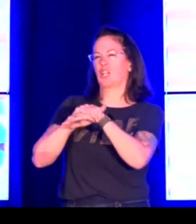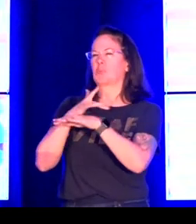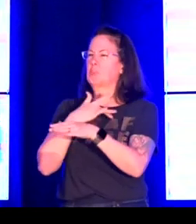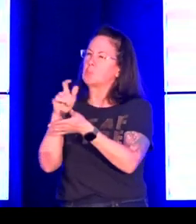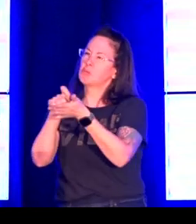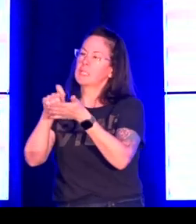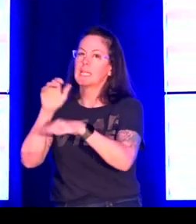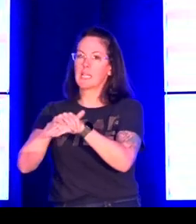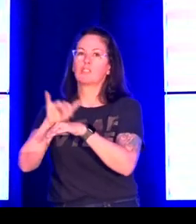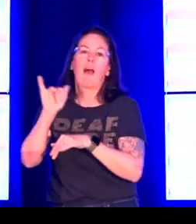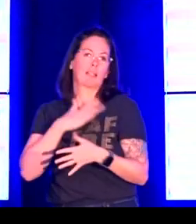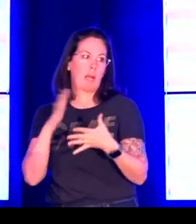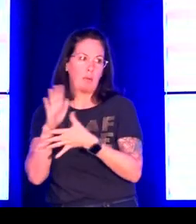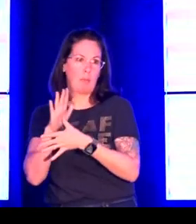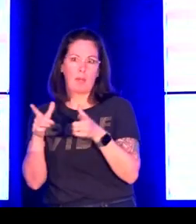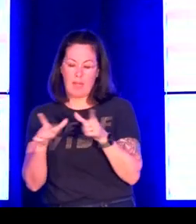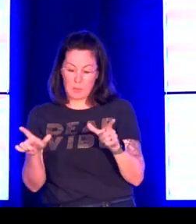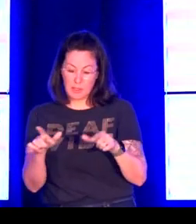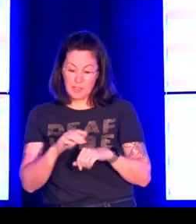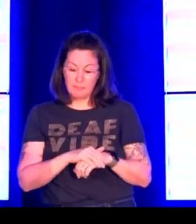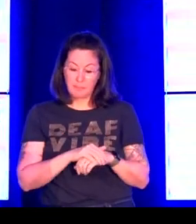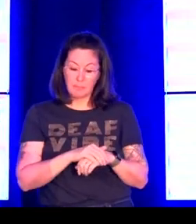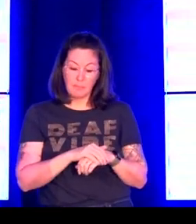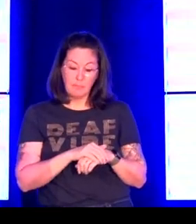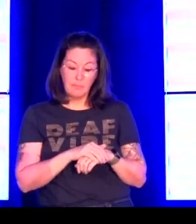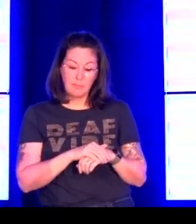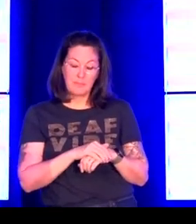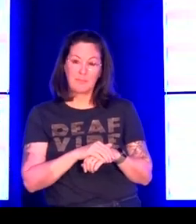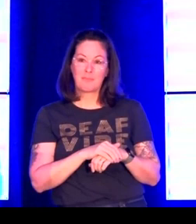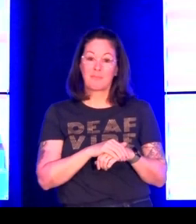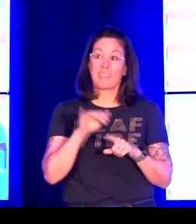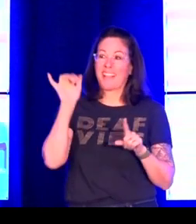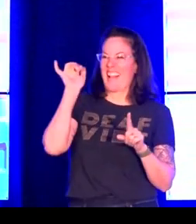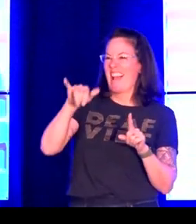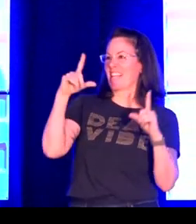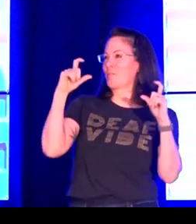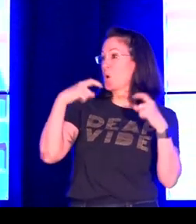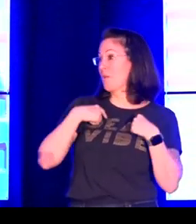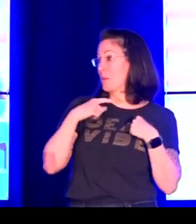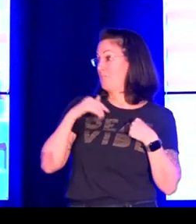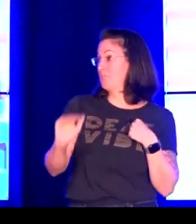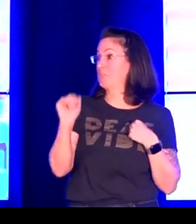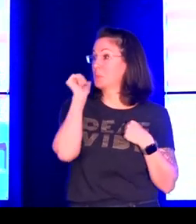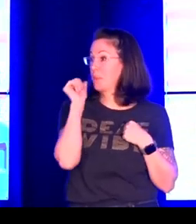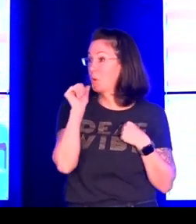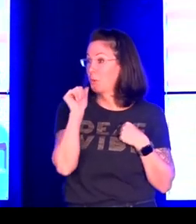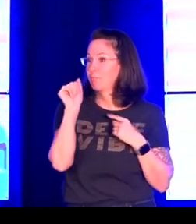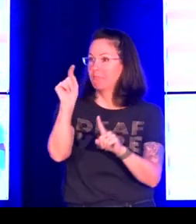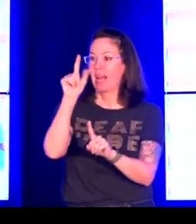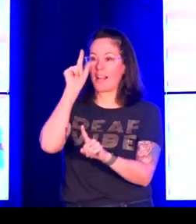I use visual ASL and English, predominantly written English, for my working languages.